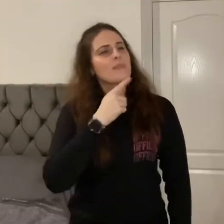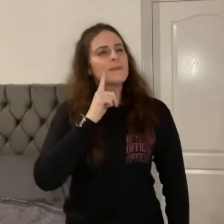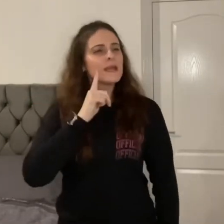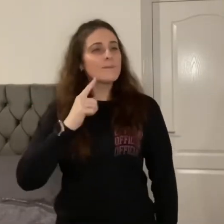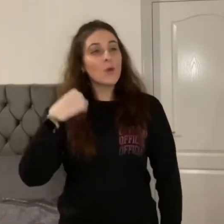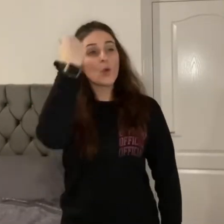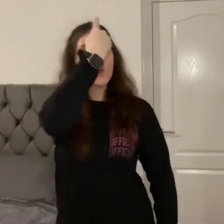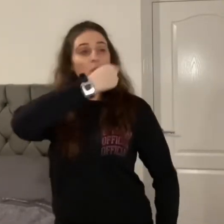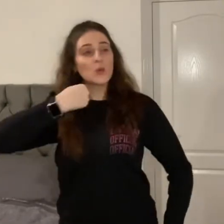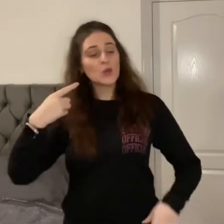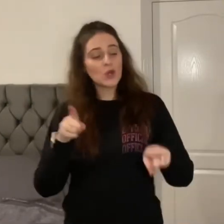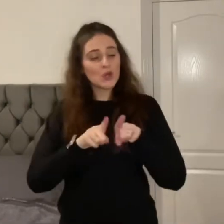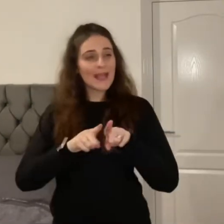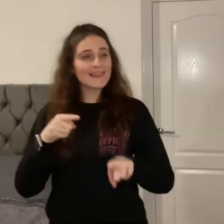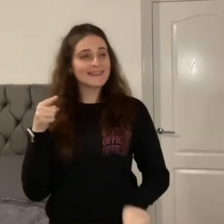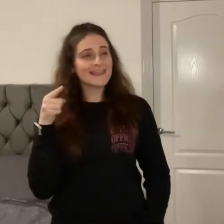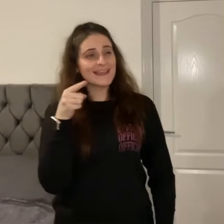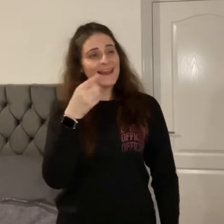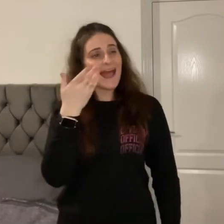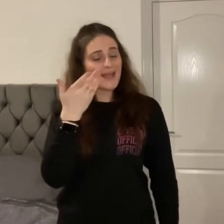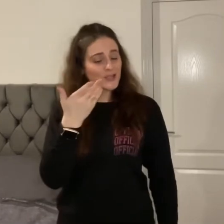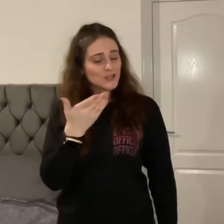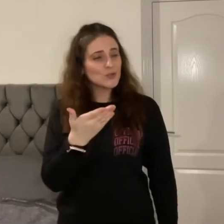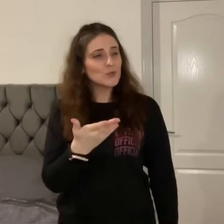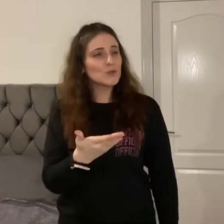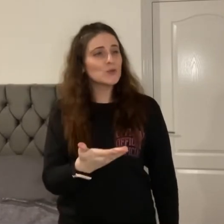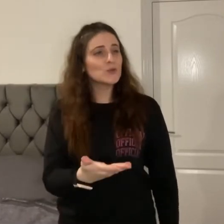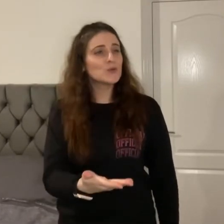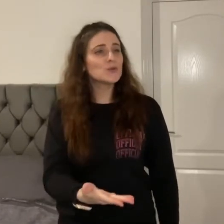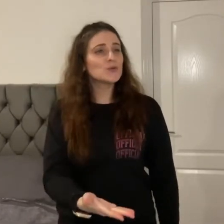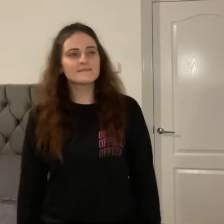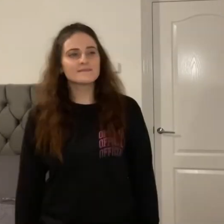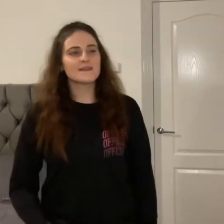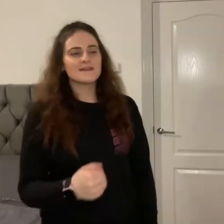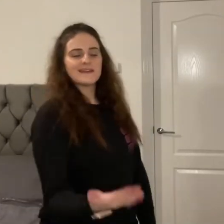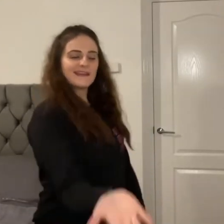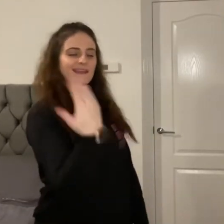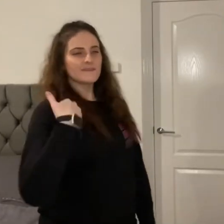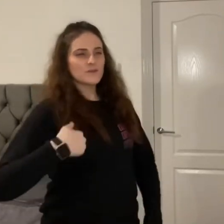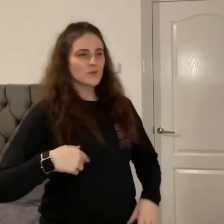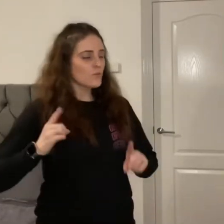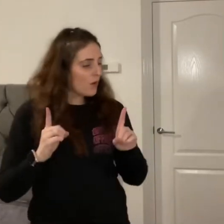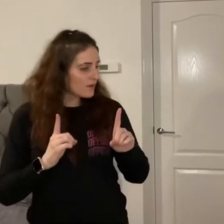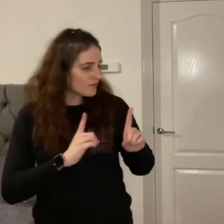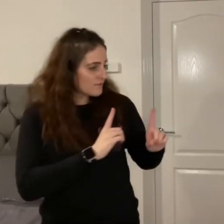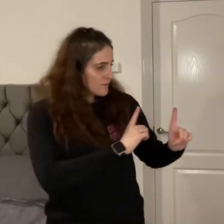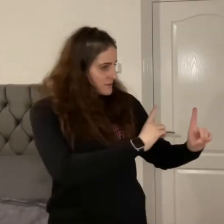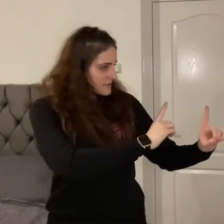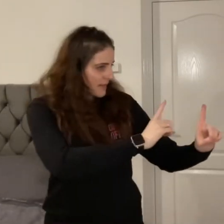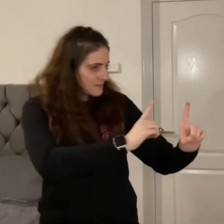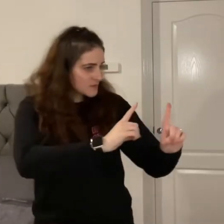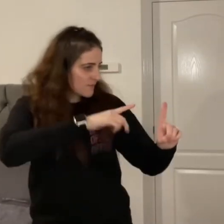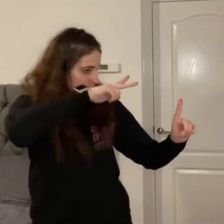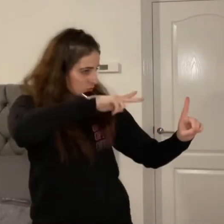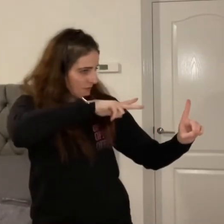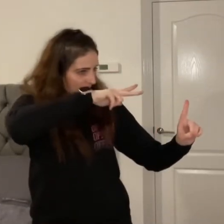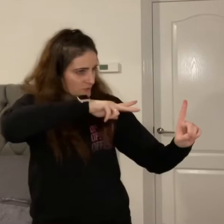people who look and think like you. But if you walk the footsteps of a stranger,